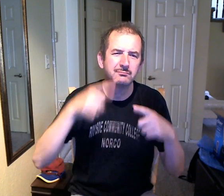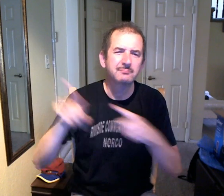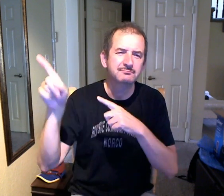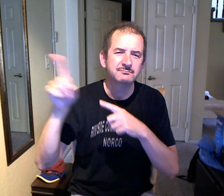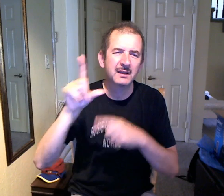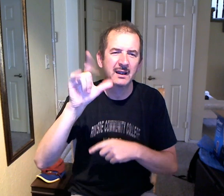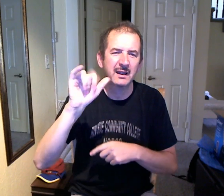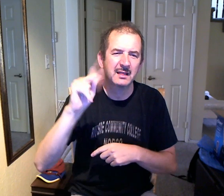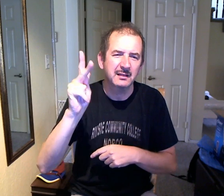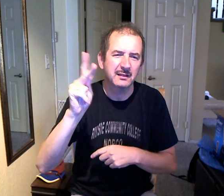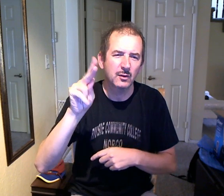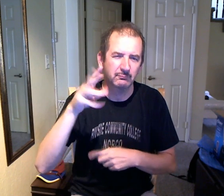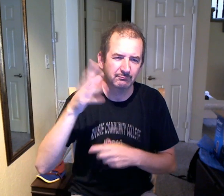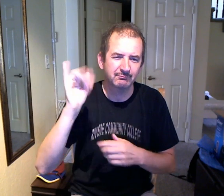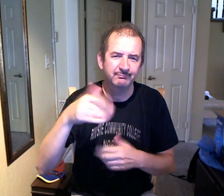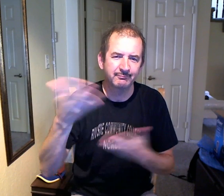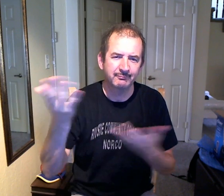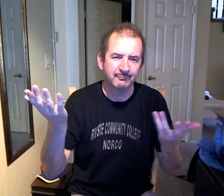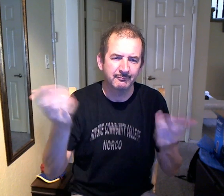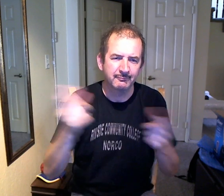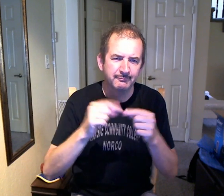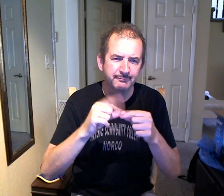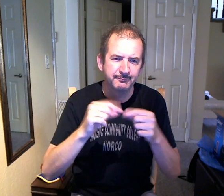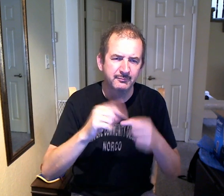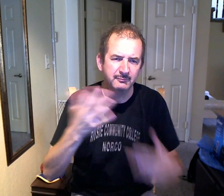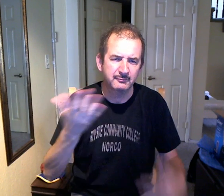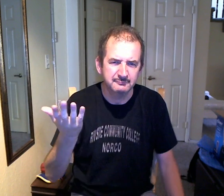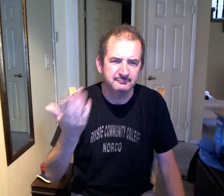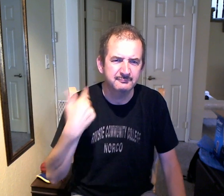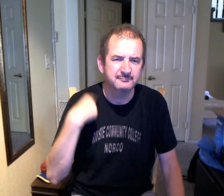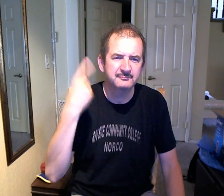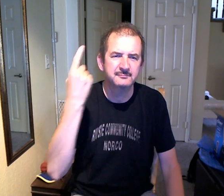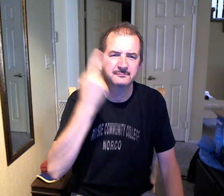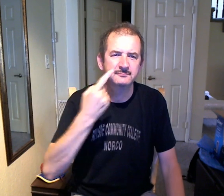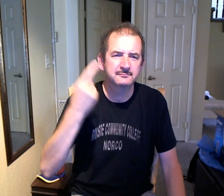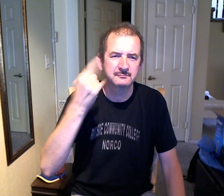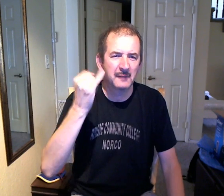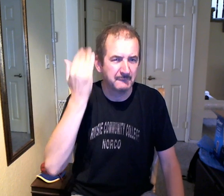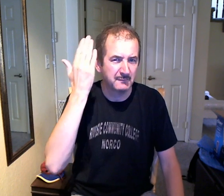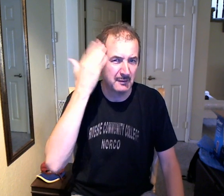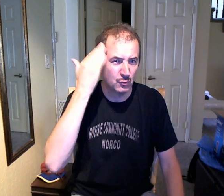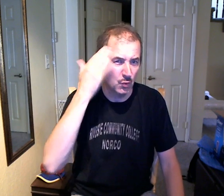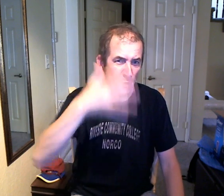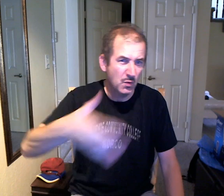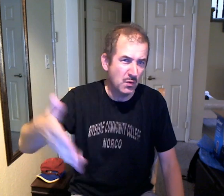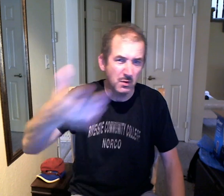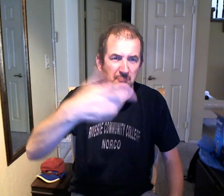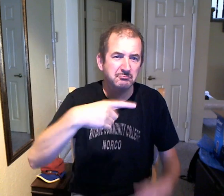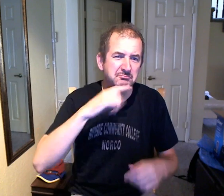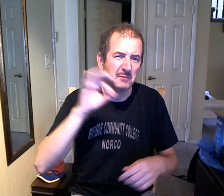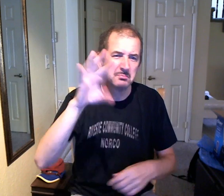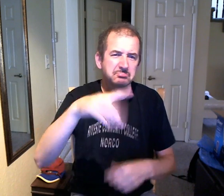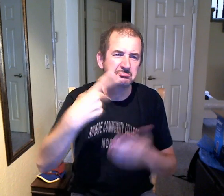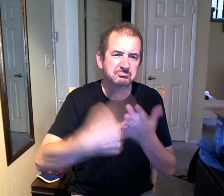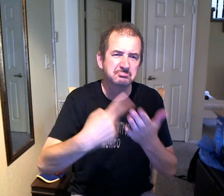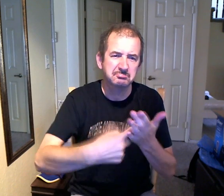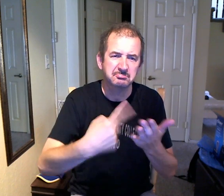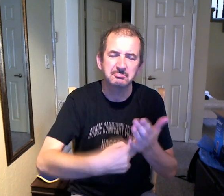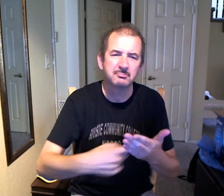Poor-baugh. The heart pounds. People, every day, usually, are getting leaked and out. Yep. They too.